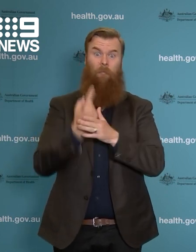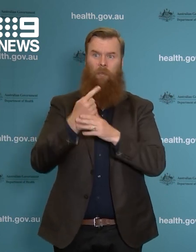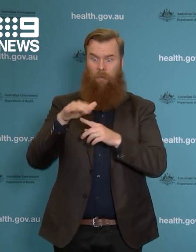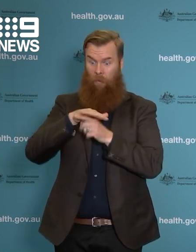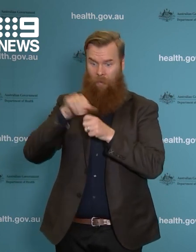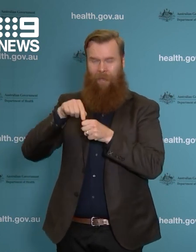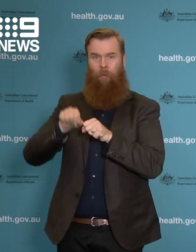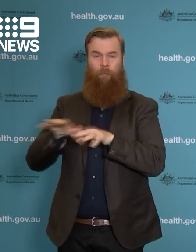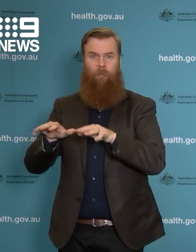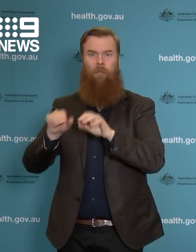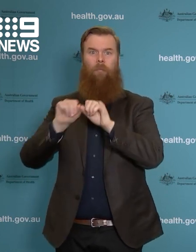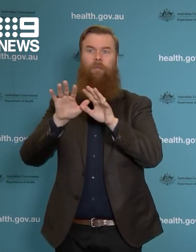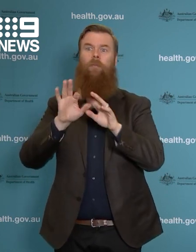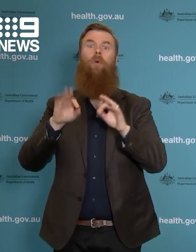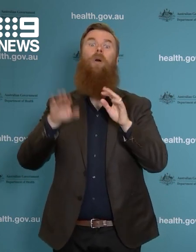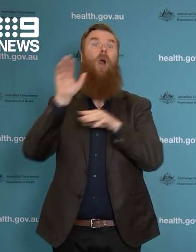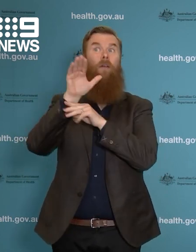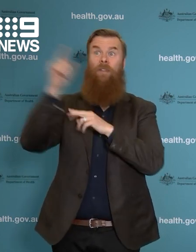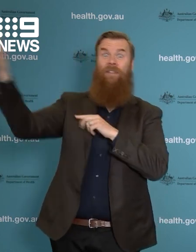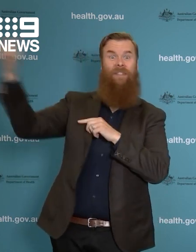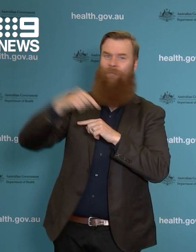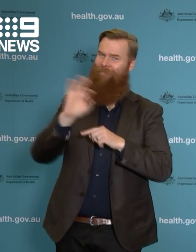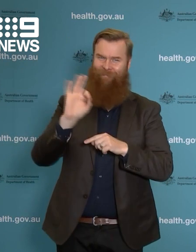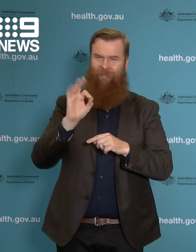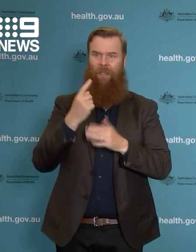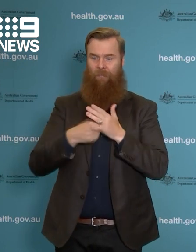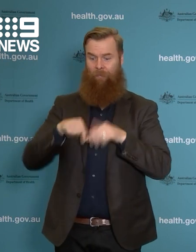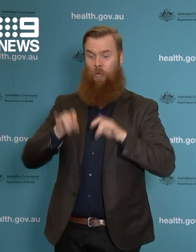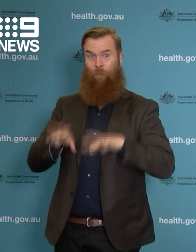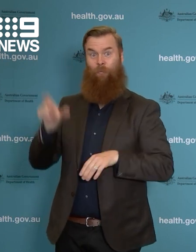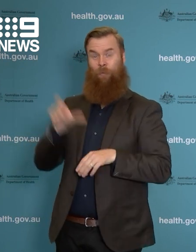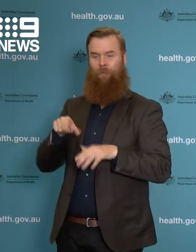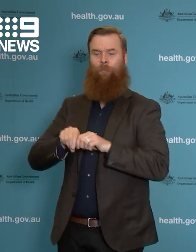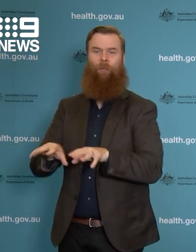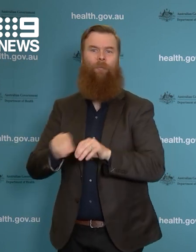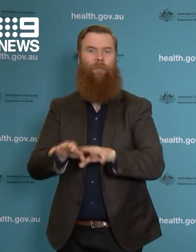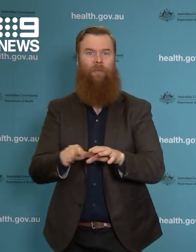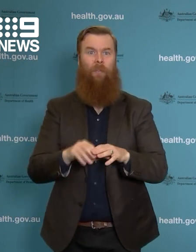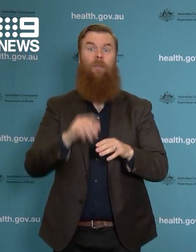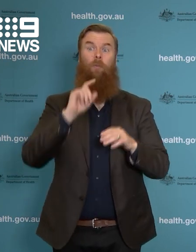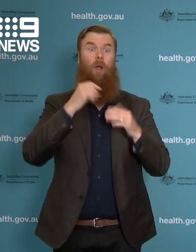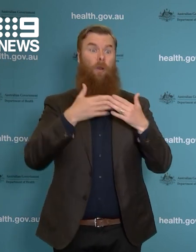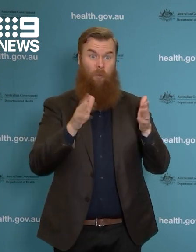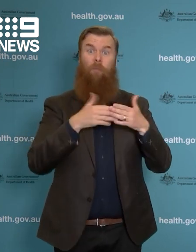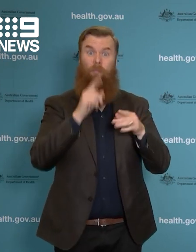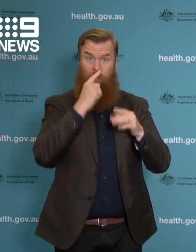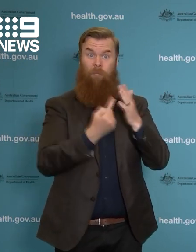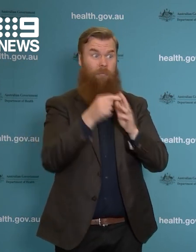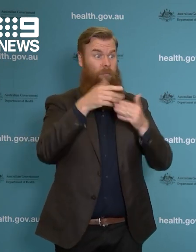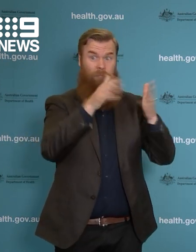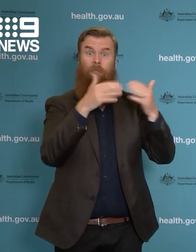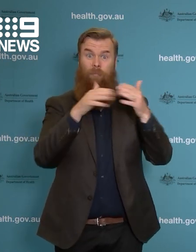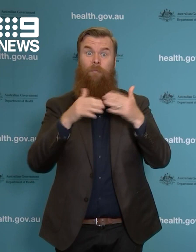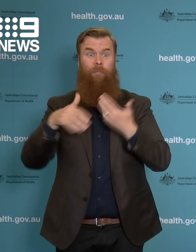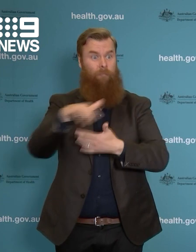is what we knew would happen. There's an expectation that as we opened up as a society, became more attuned